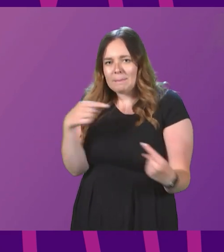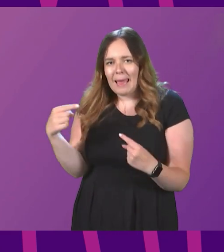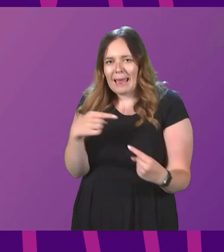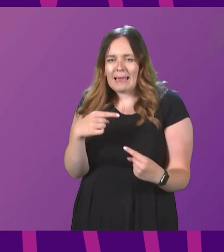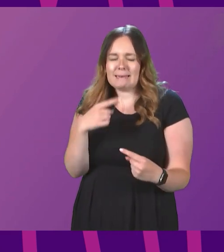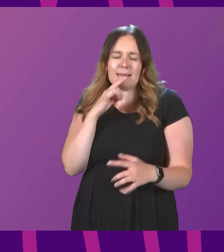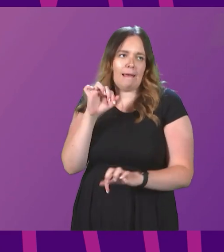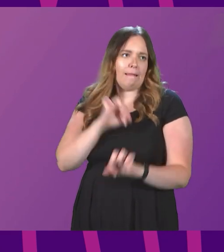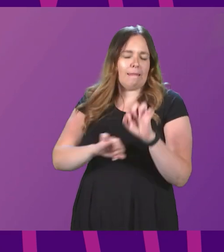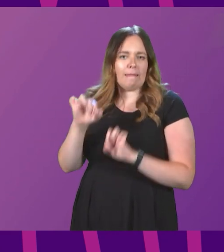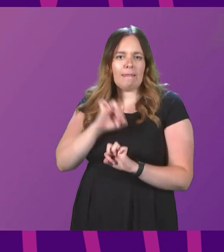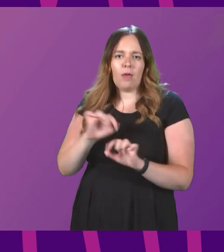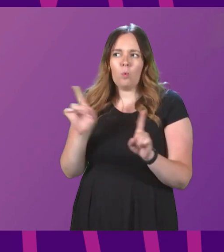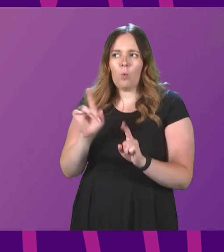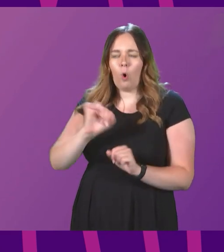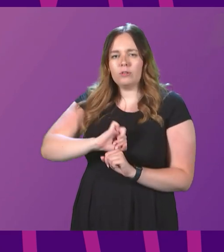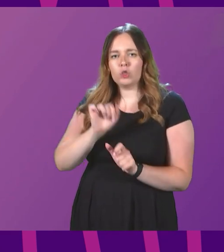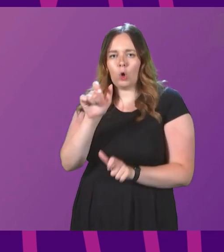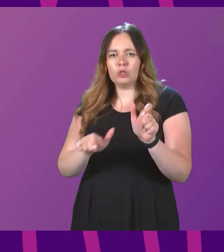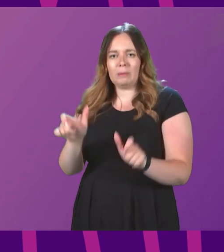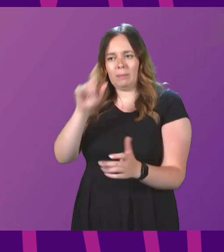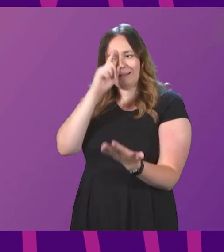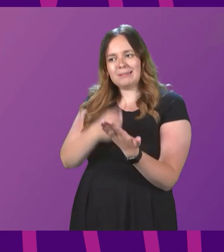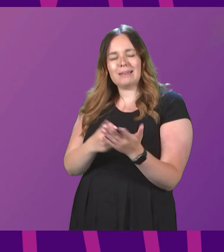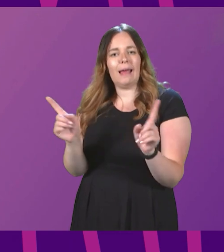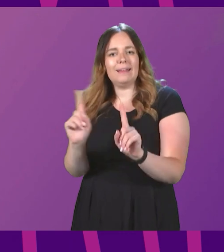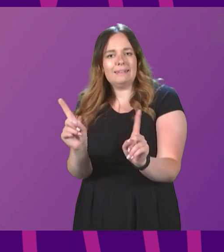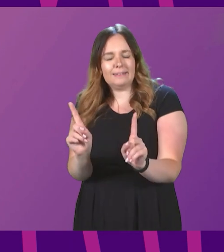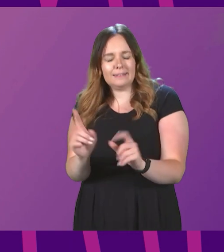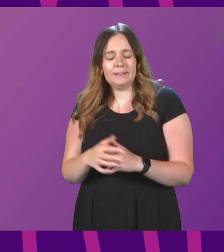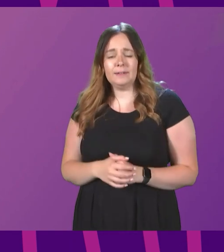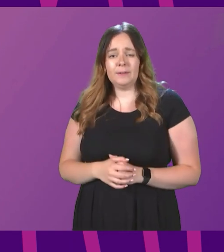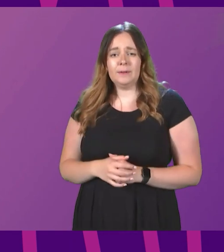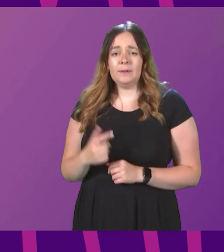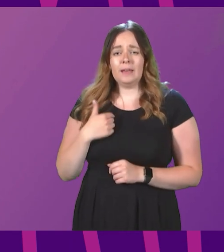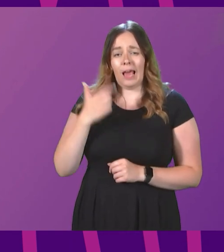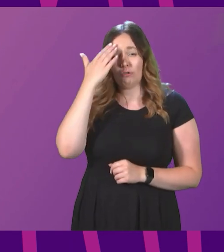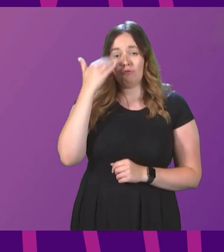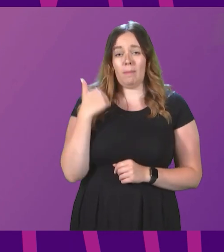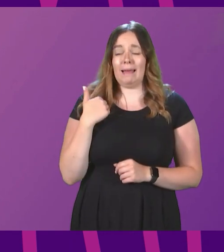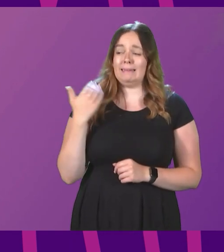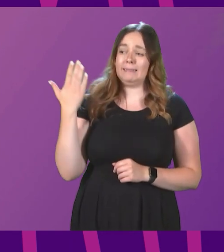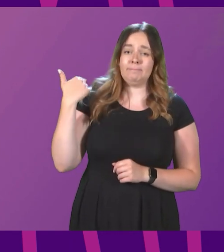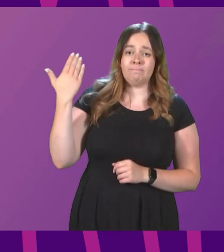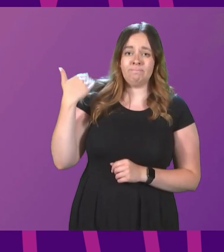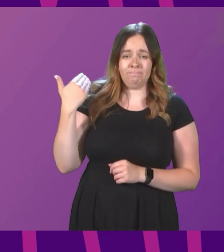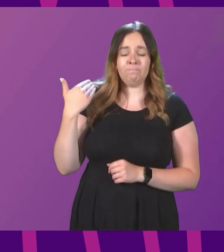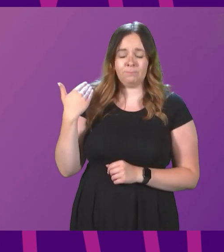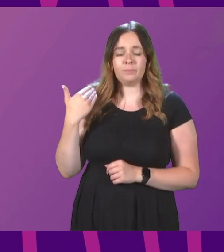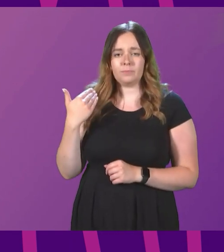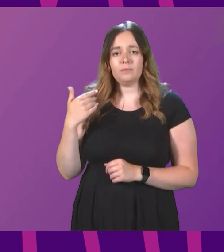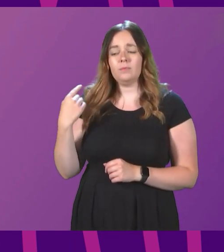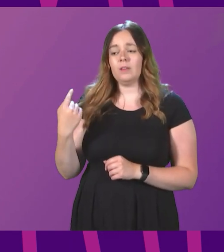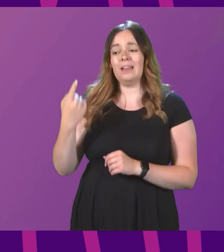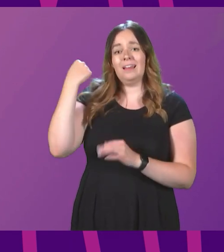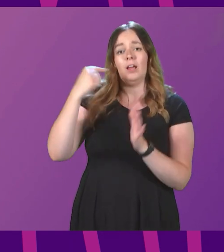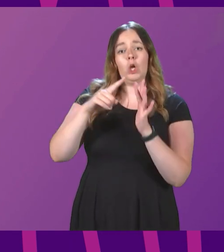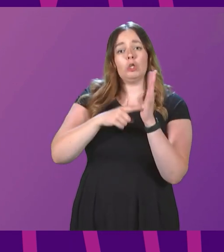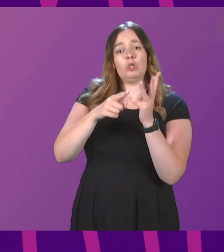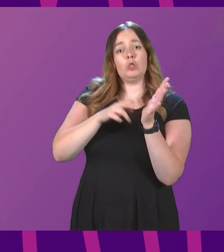fear the verdict of the Scottish people of the independence. You know, I was reminded the other day that in June